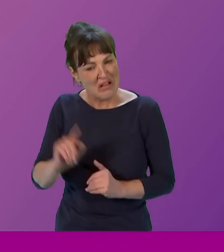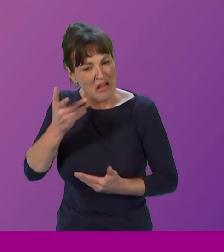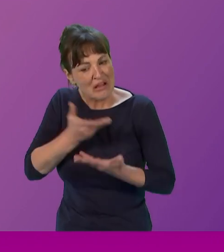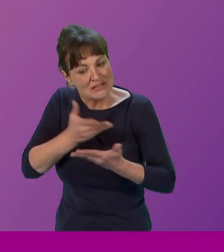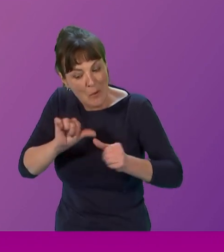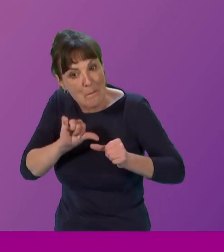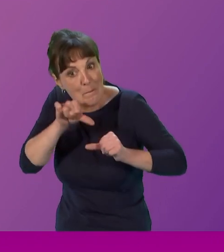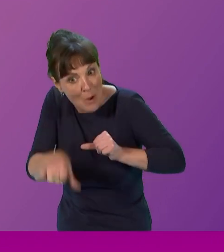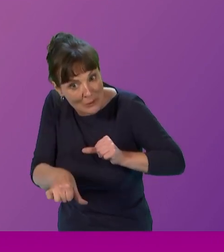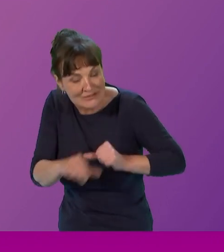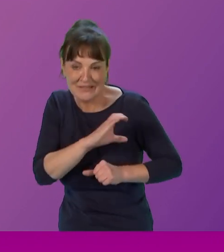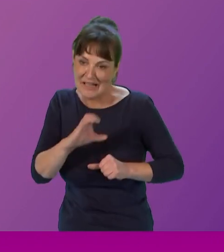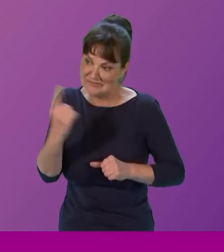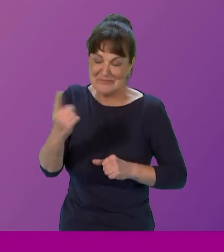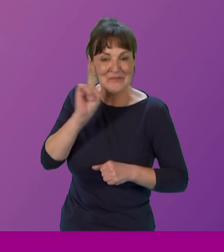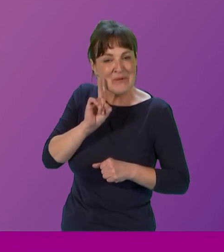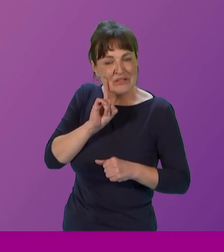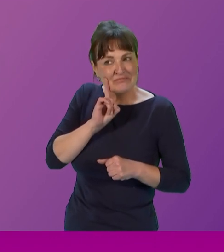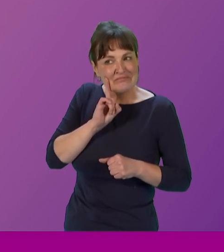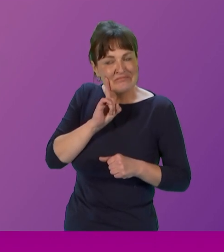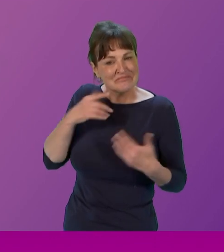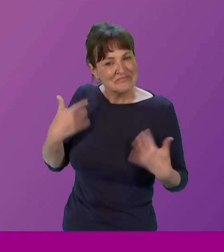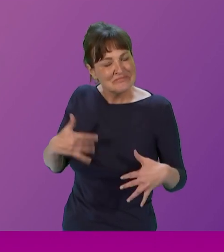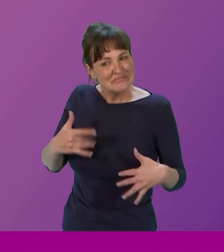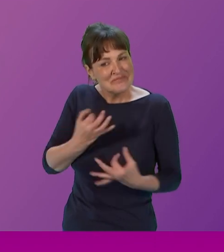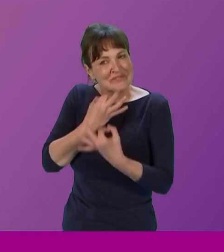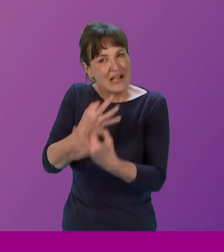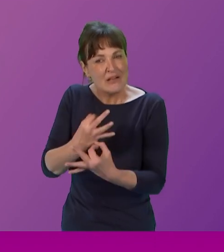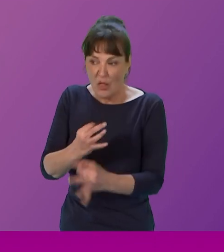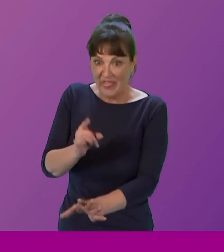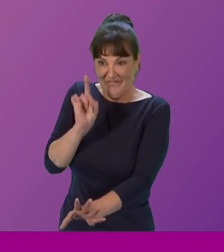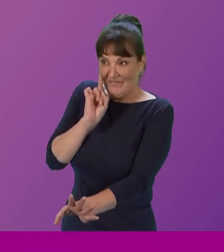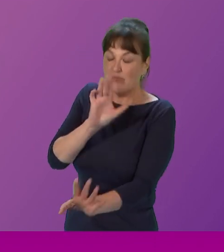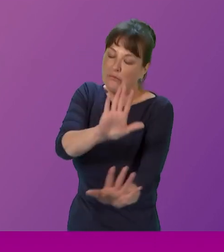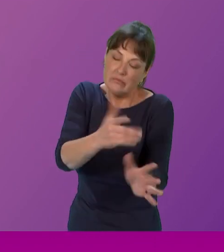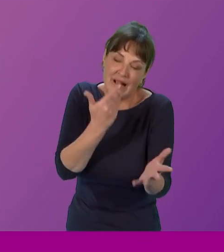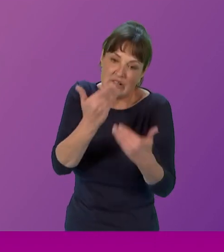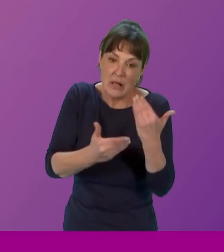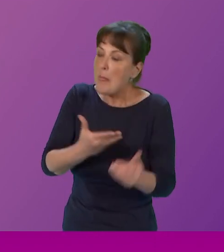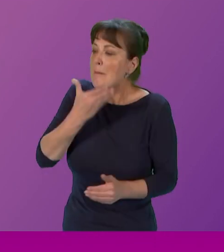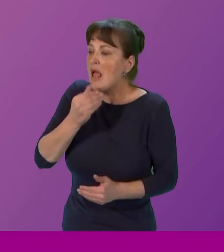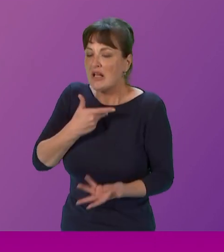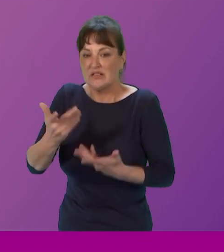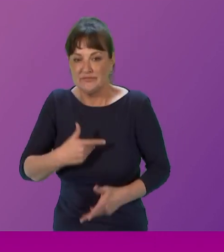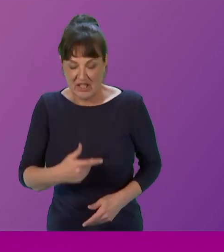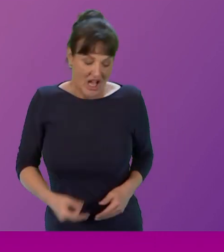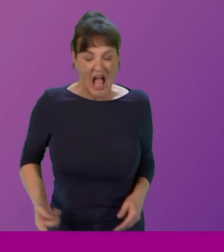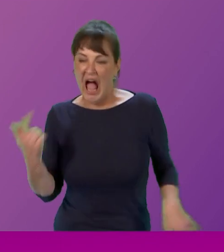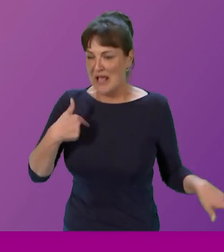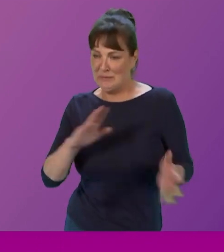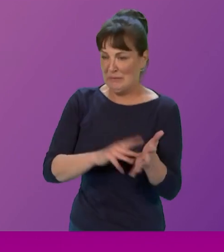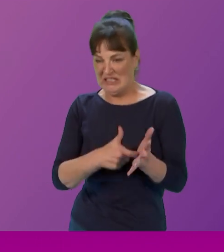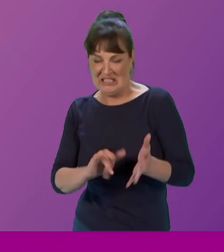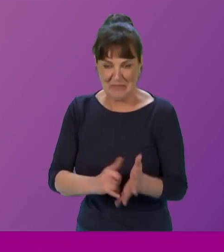What I find fascinating is the female consultants, the male consultants are all, hello, I'm Mr. Smith, and I'm Mr. Jones, and I'm Mr.